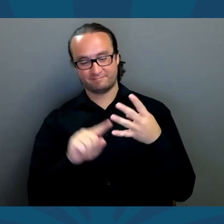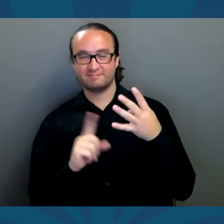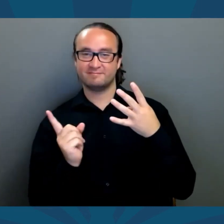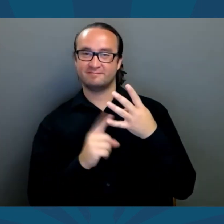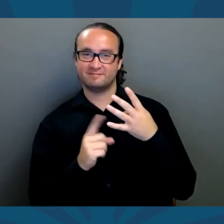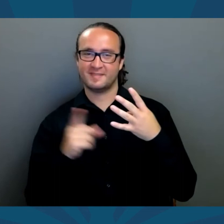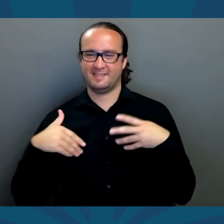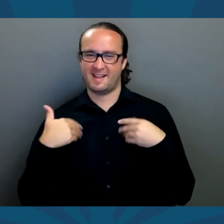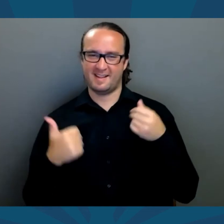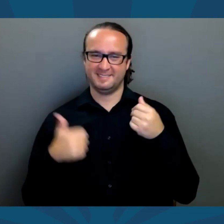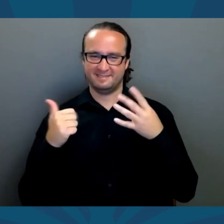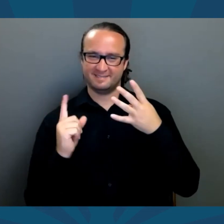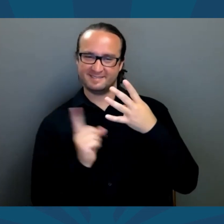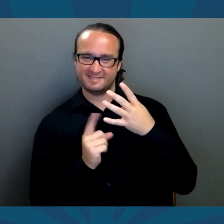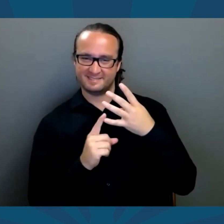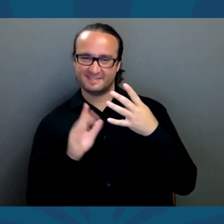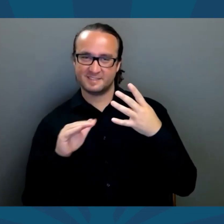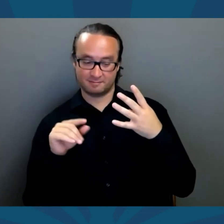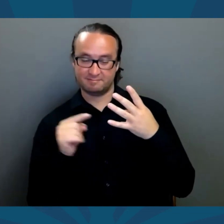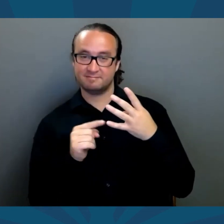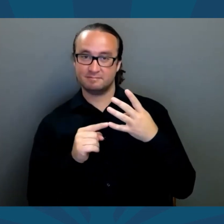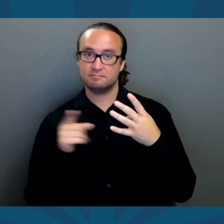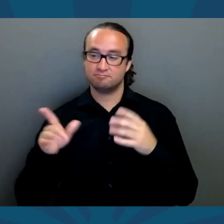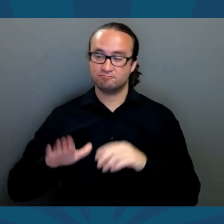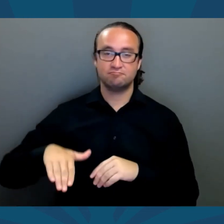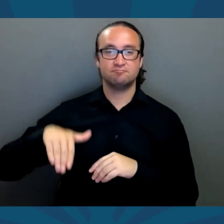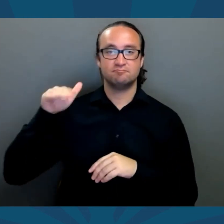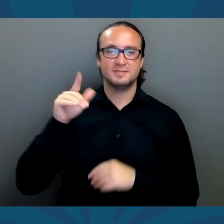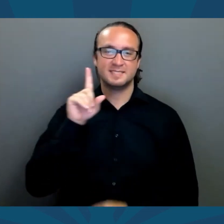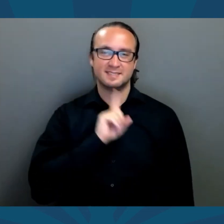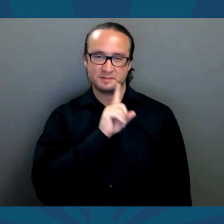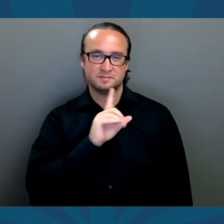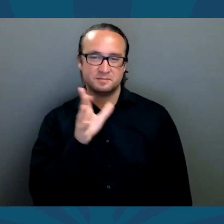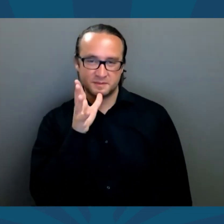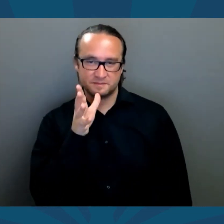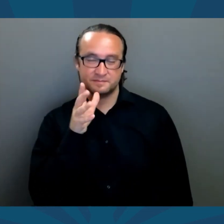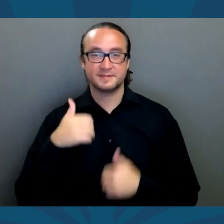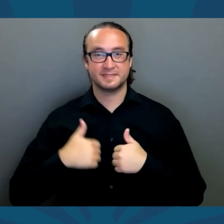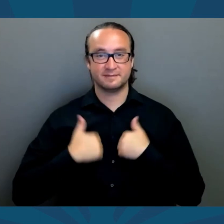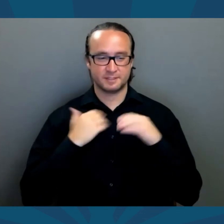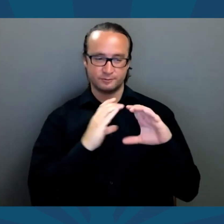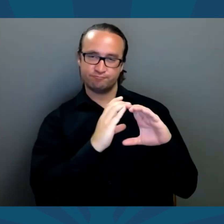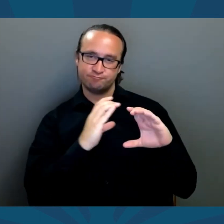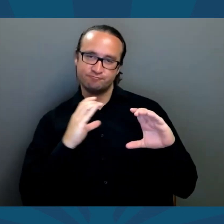The youngest of four, he was raised by a single mom in a single white trailer.